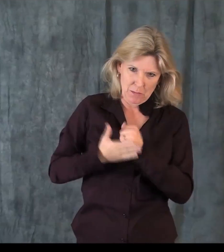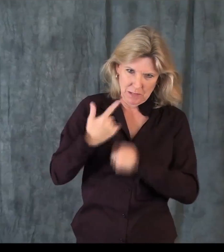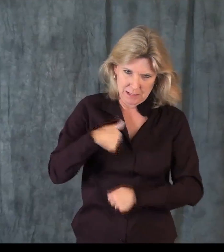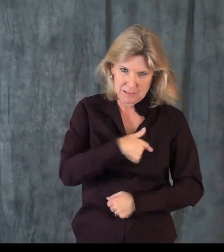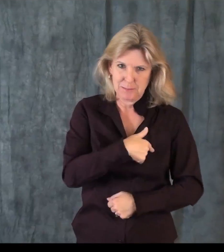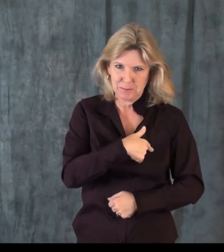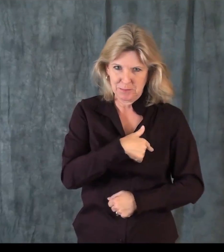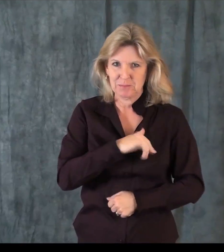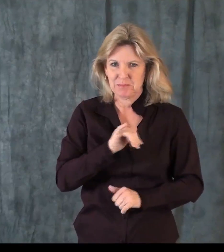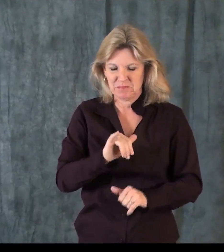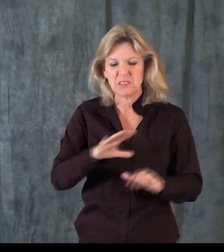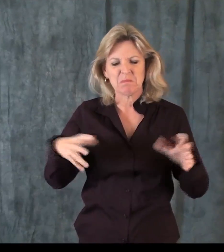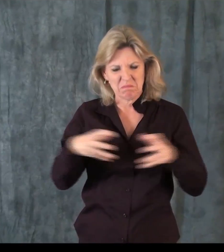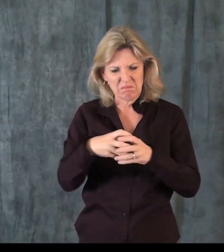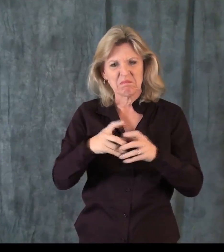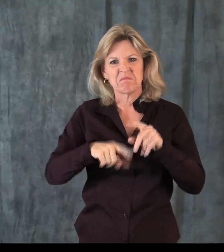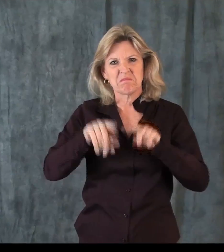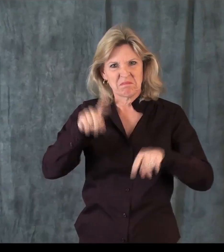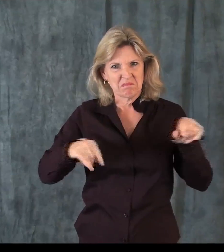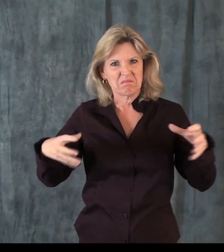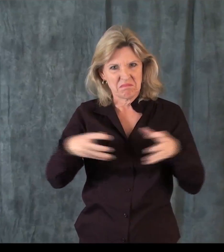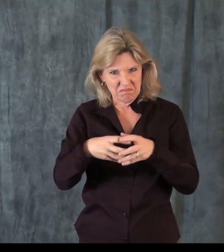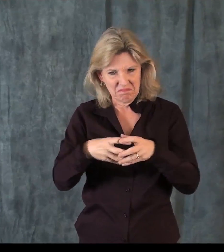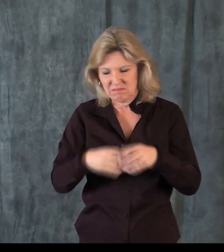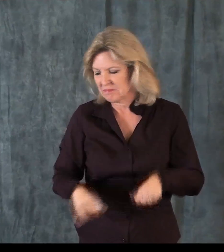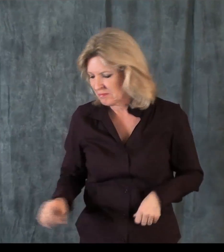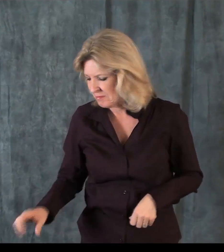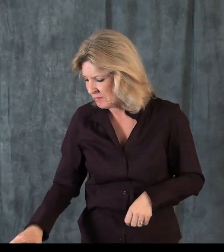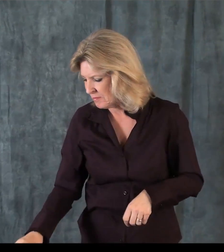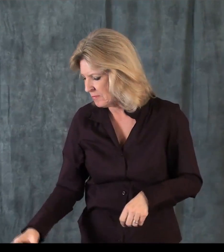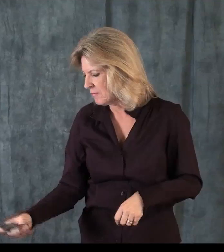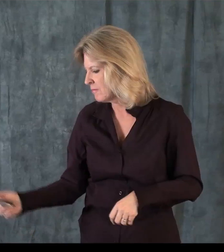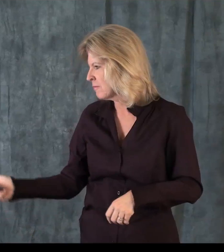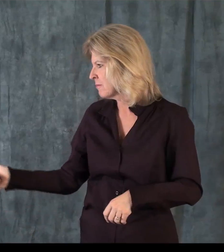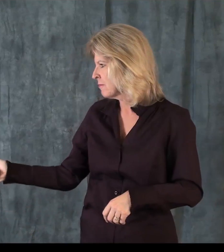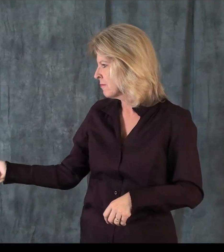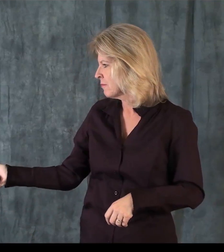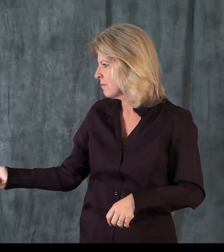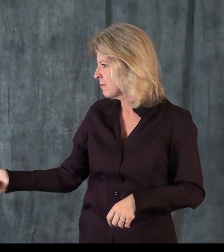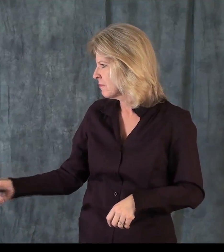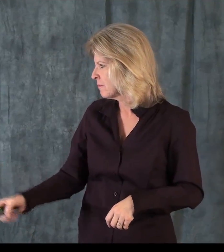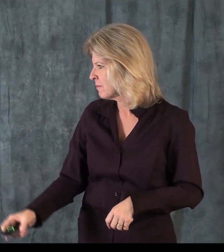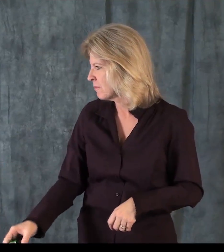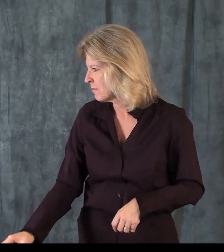And then an AOC staff member who helps us as well. So that gives you a sense of the makeup of that committee.